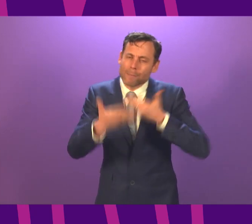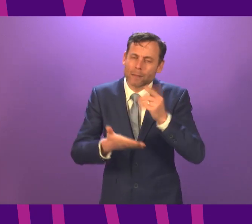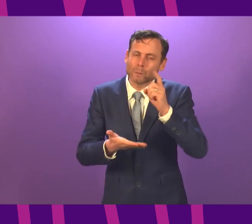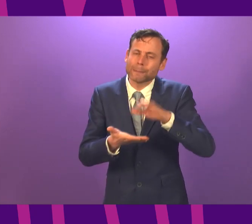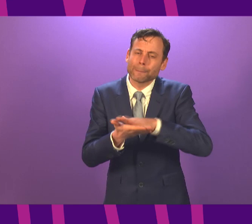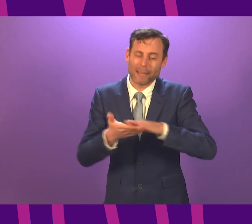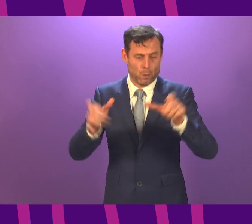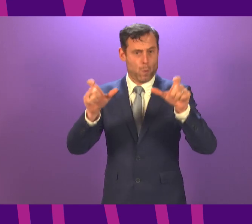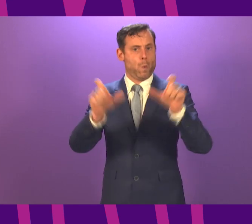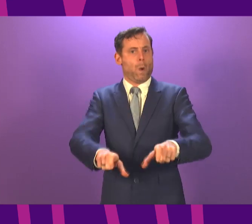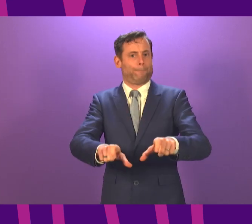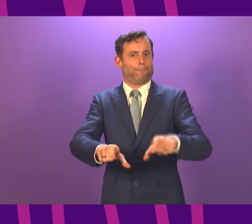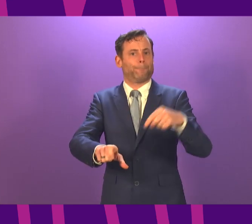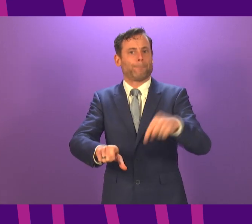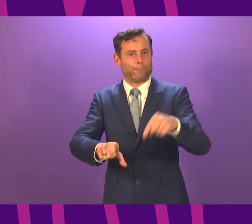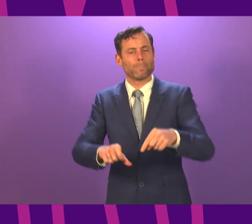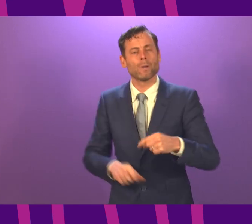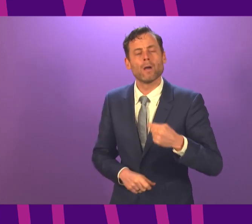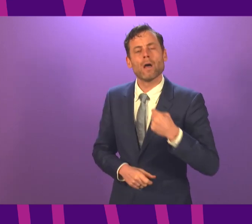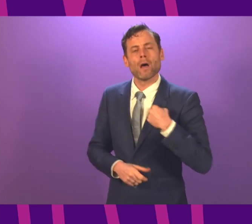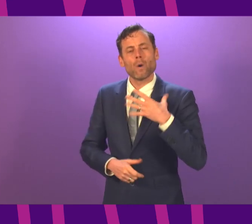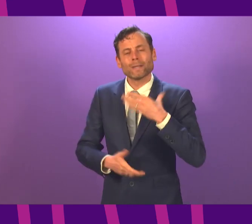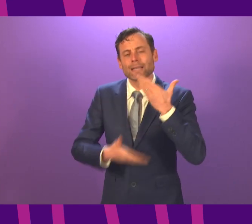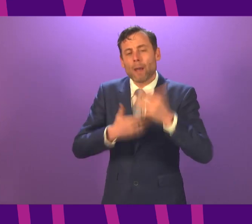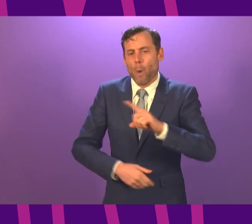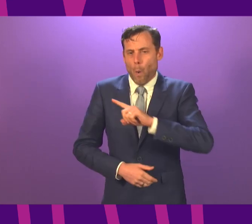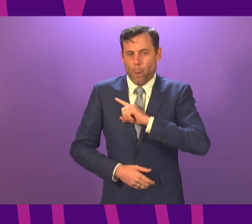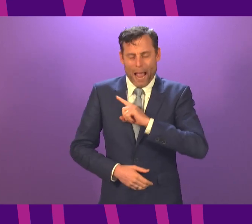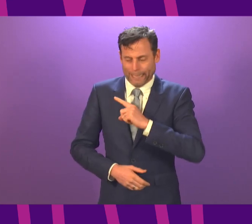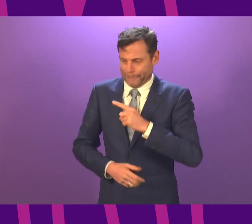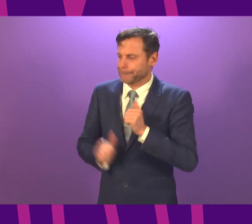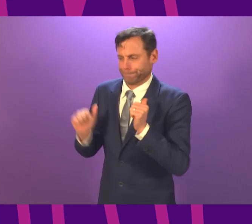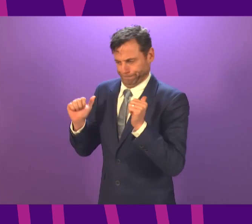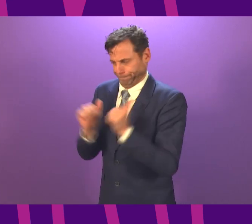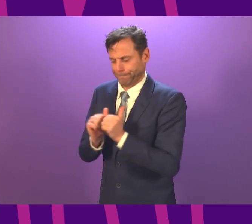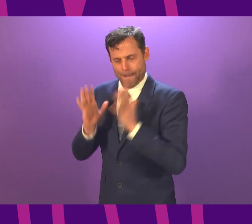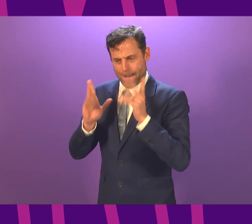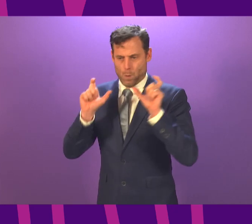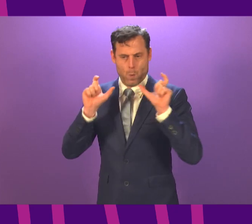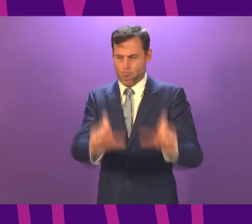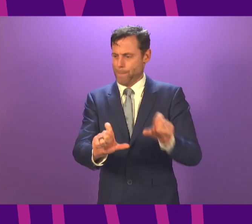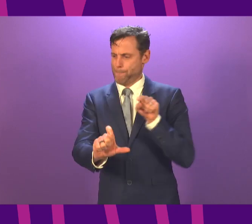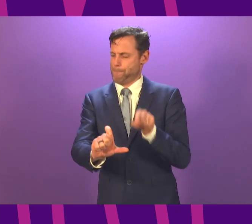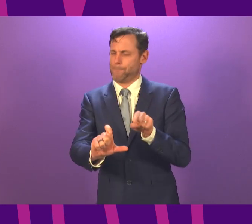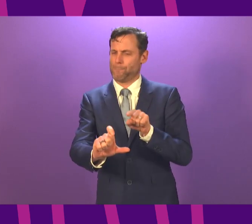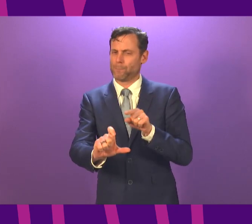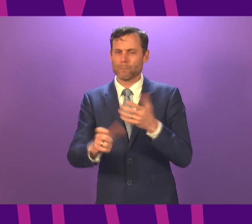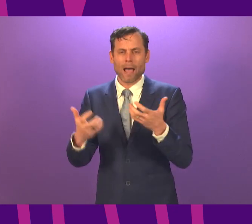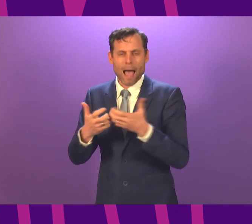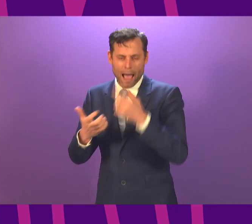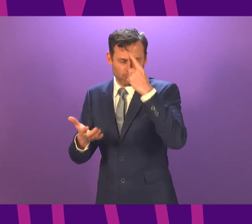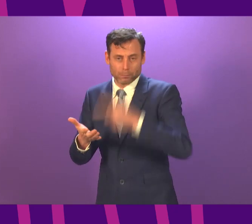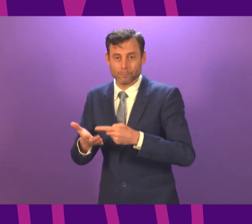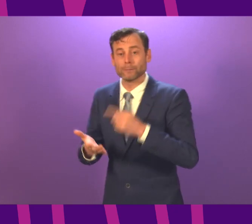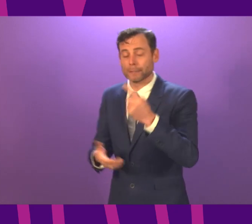opportunity to explain in some detail why they are so necessary. In the past few weeks, there have been two